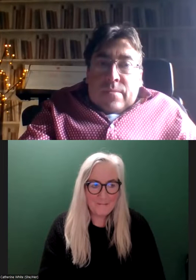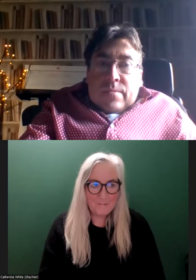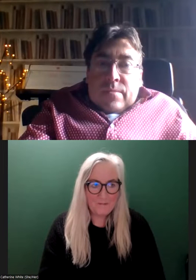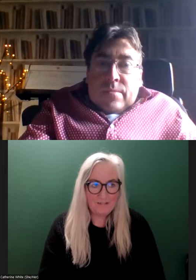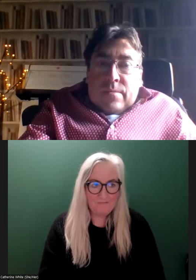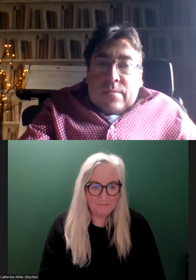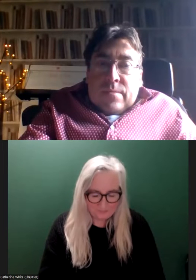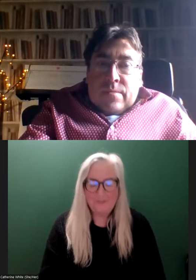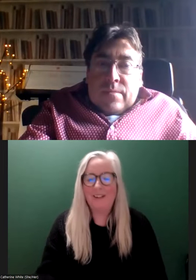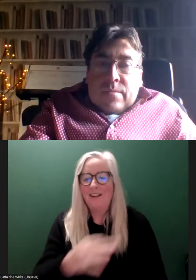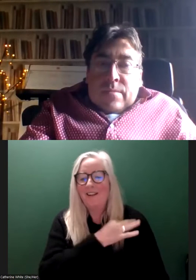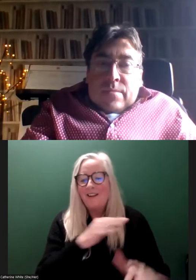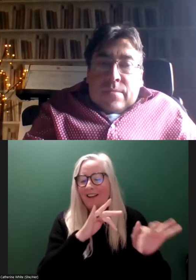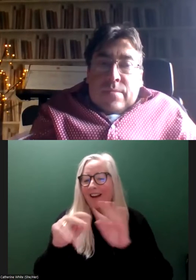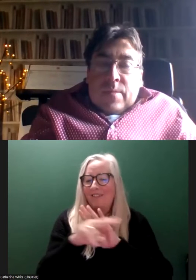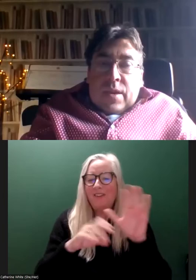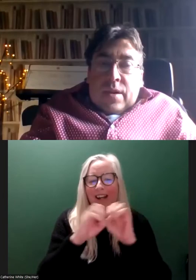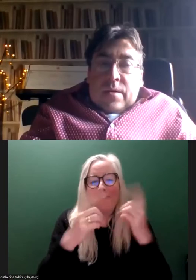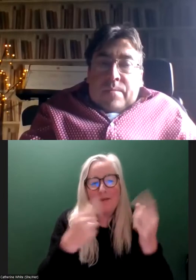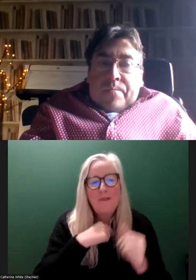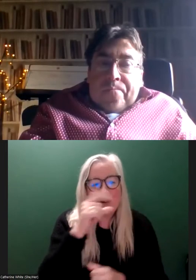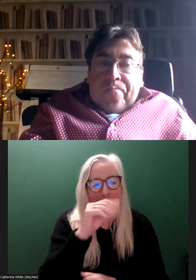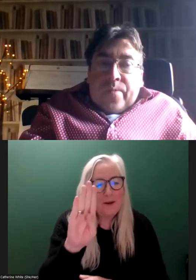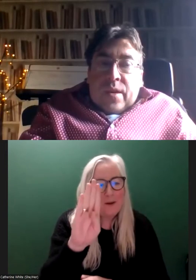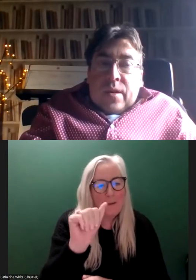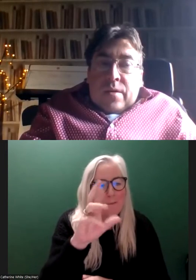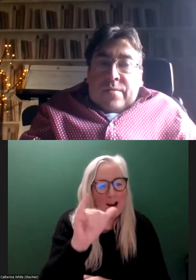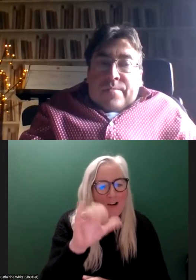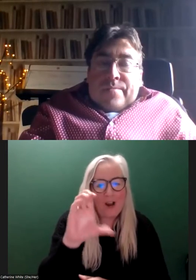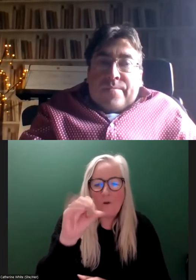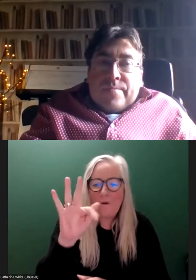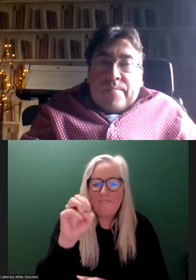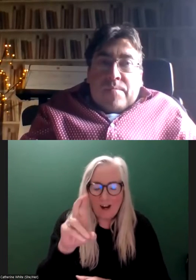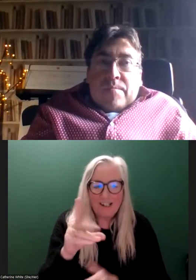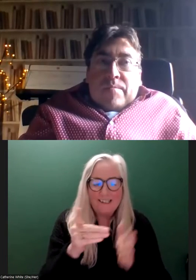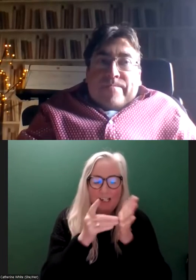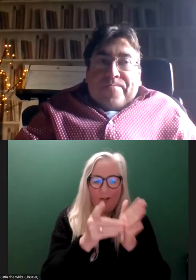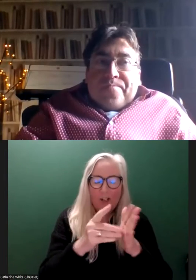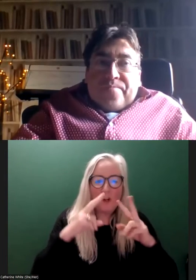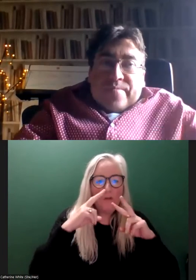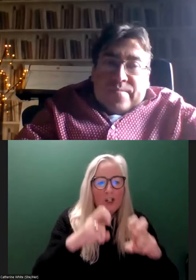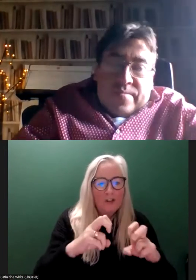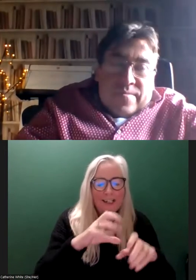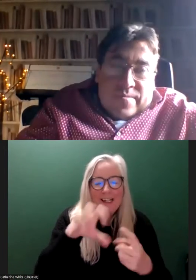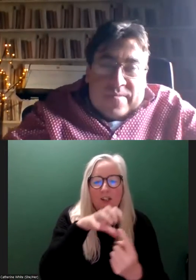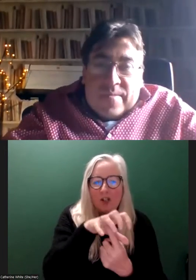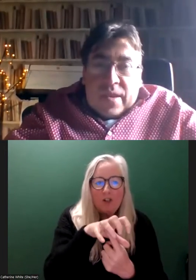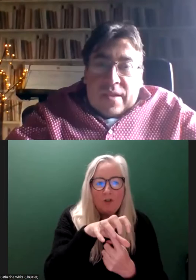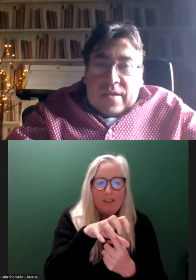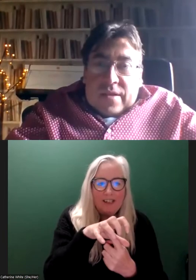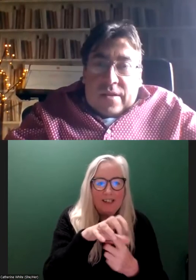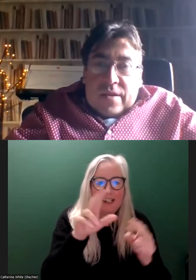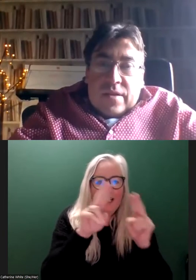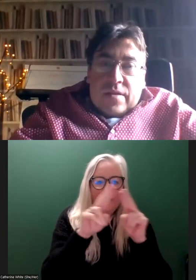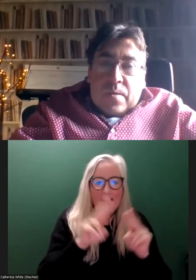Good afternoon, everybody. My name is Barry Colfer, and I'm the Director of Research at the Institute of International and European Affairs